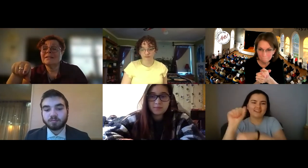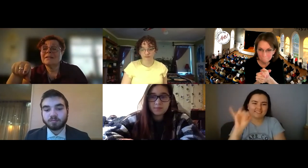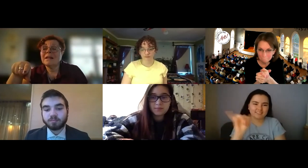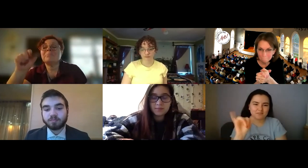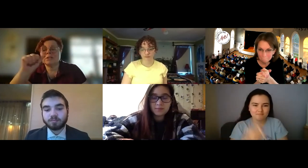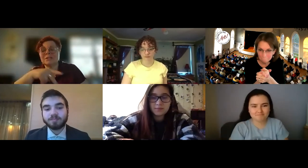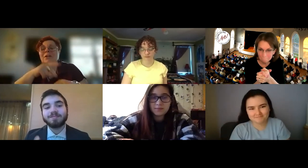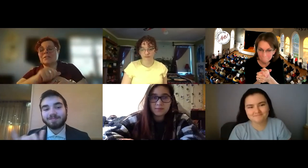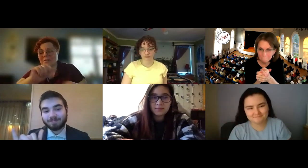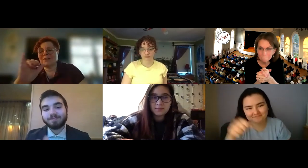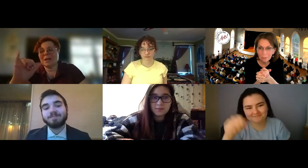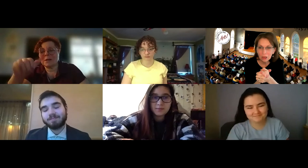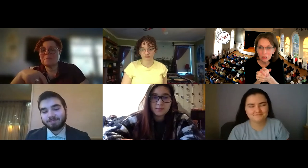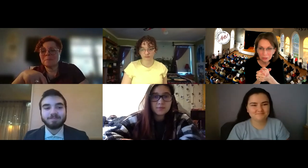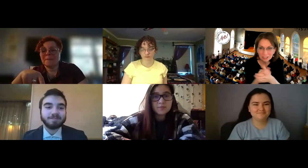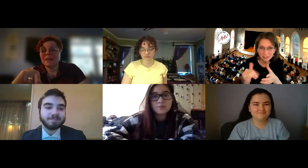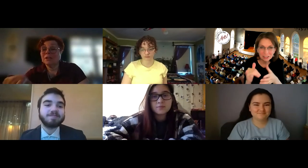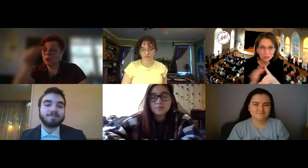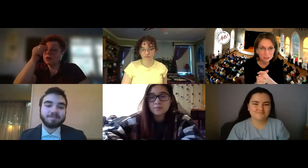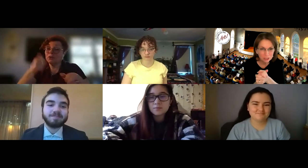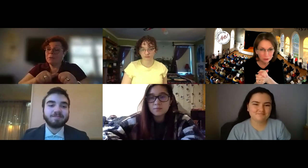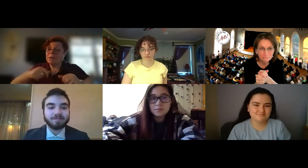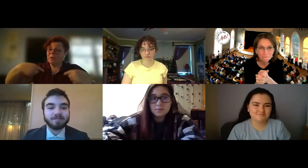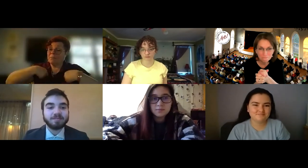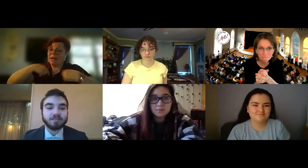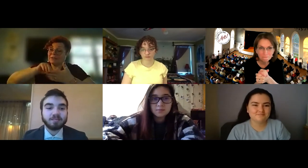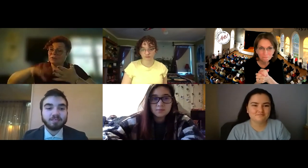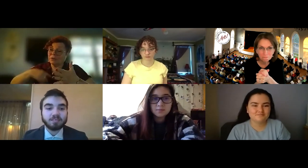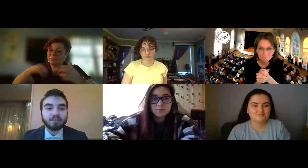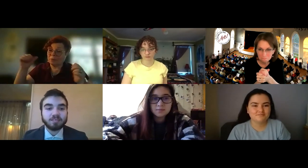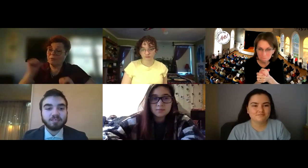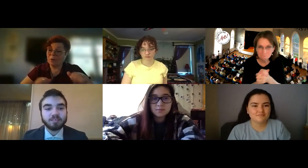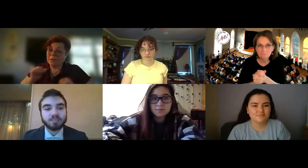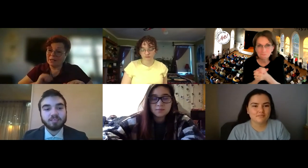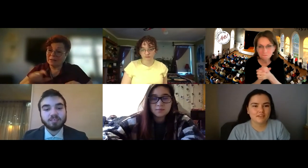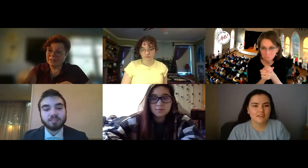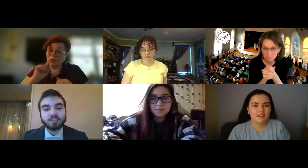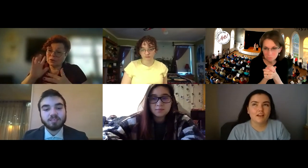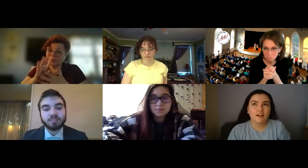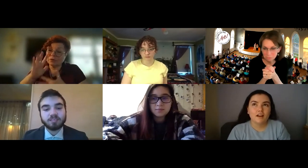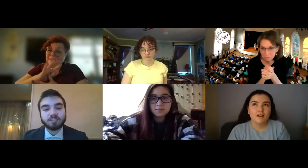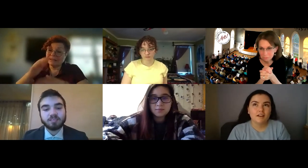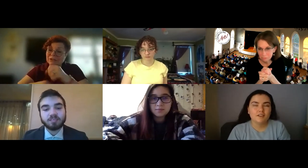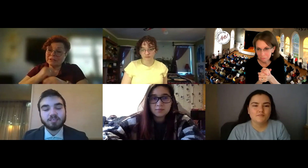At Pinkerton also. Okay. Oh, okay. So do you remember my students performing in your junior and senior year?